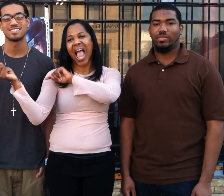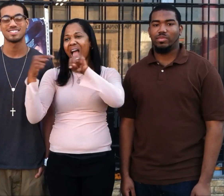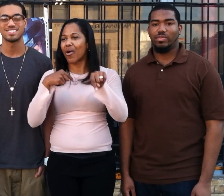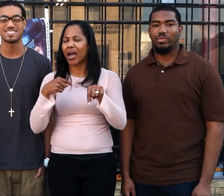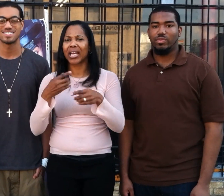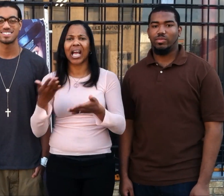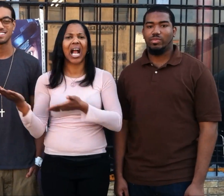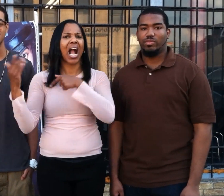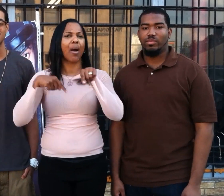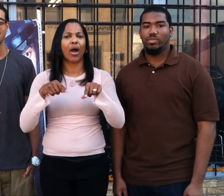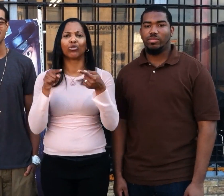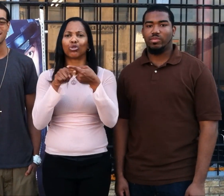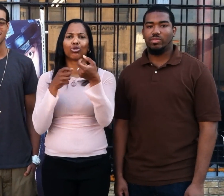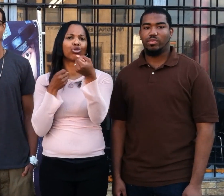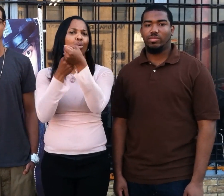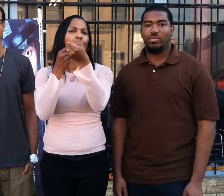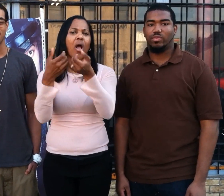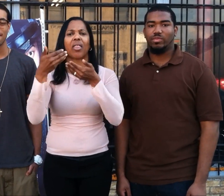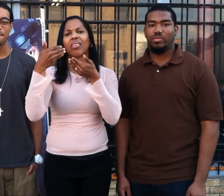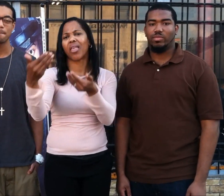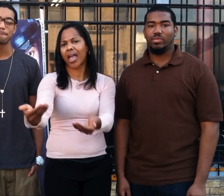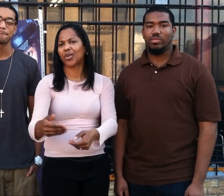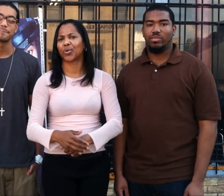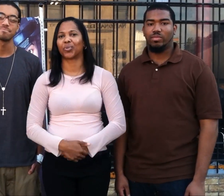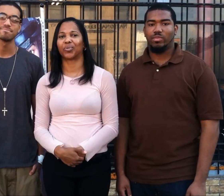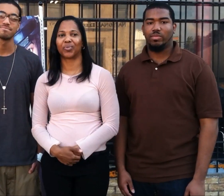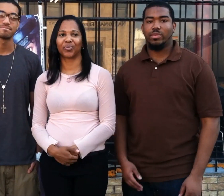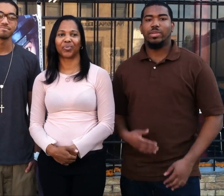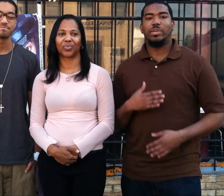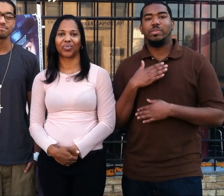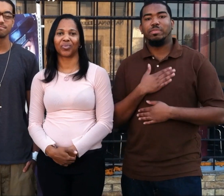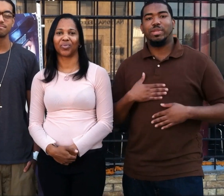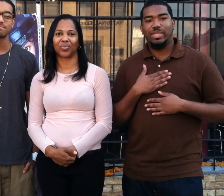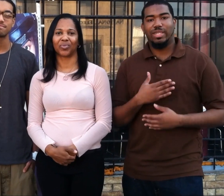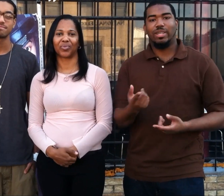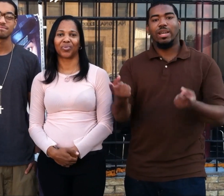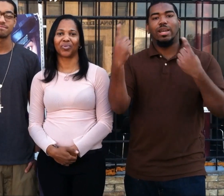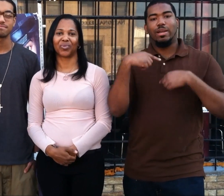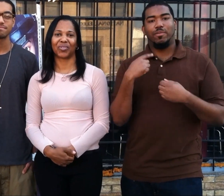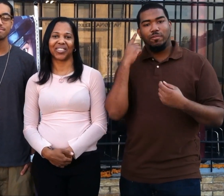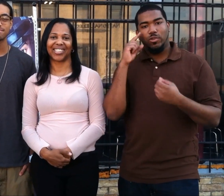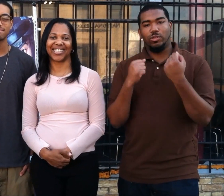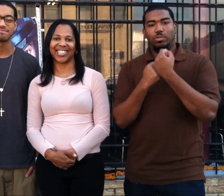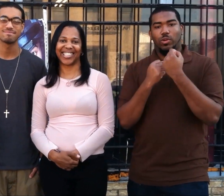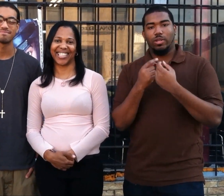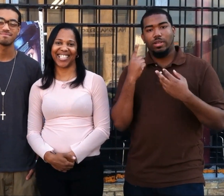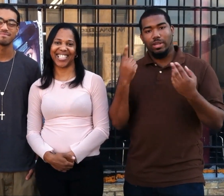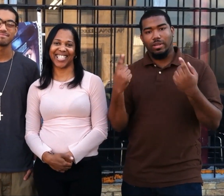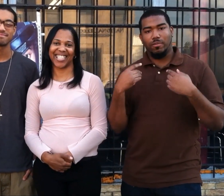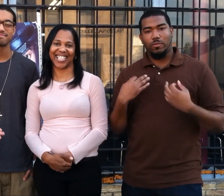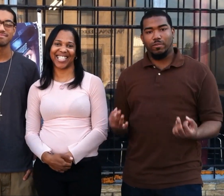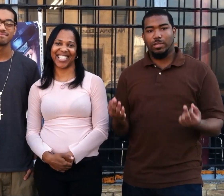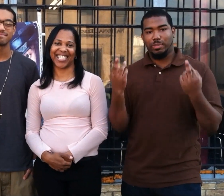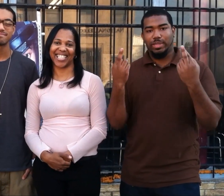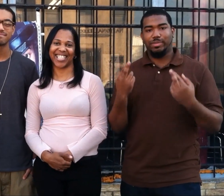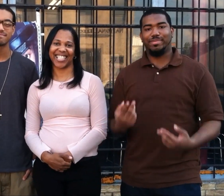Thank you. Thank you.